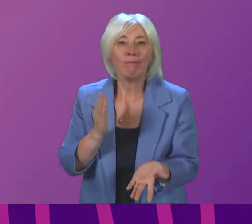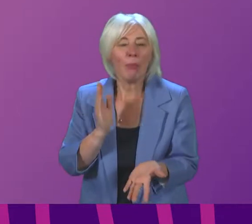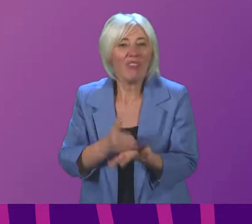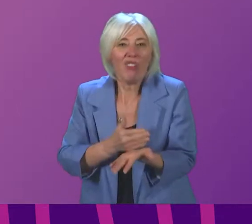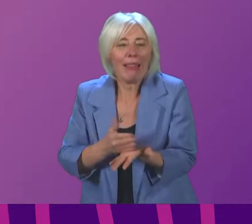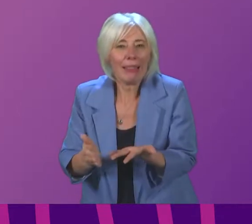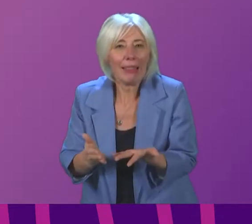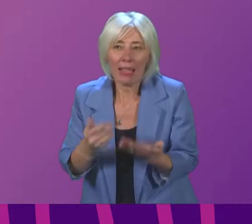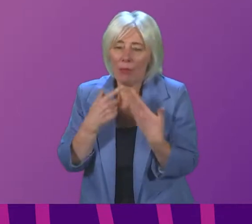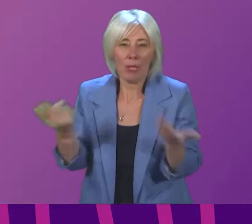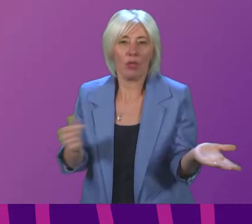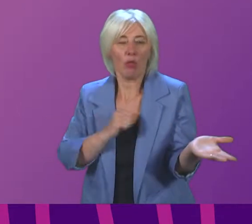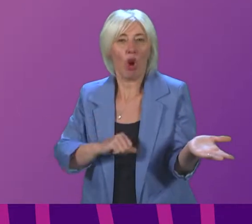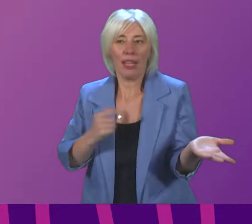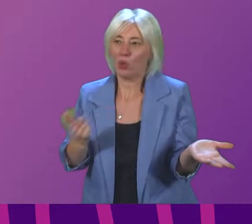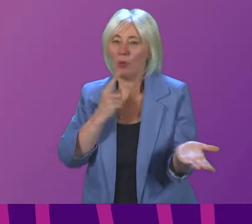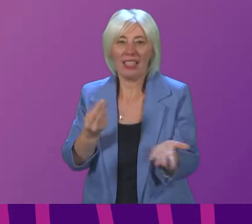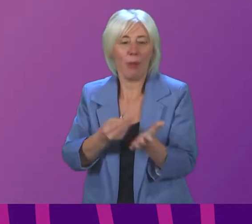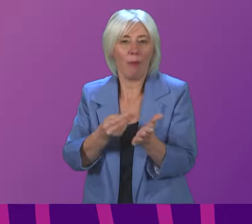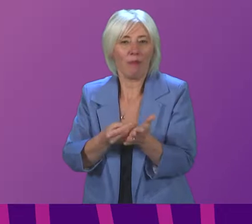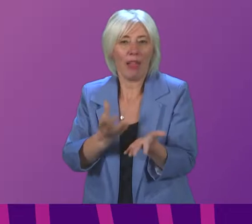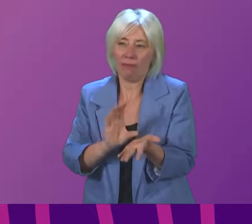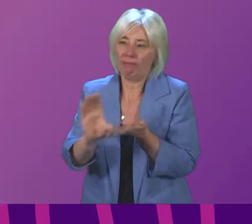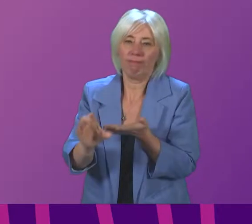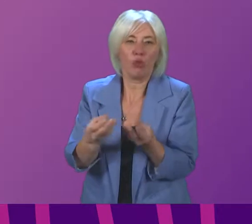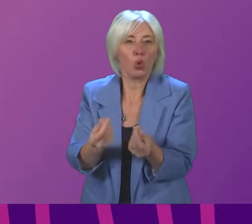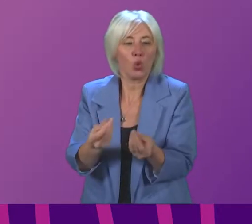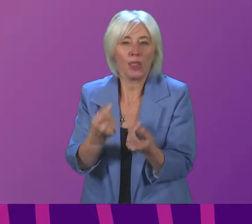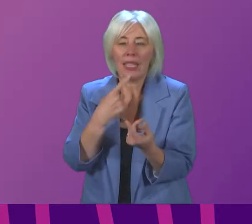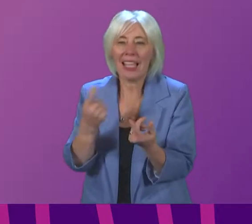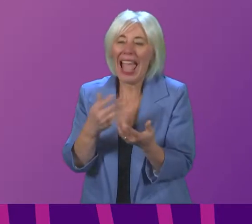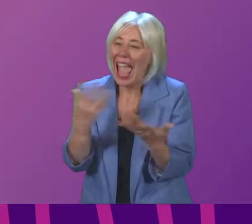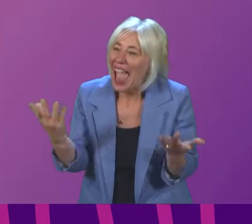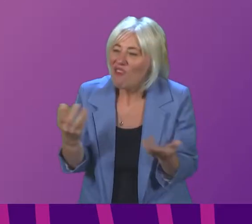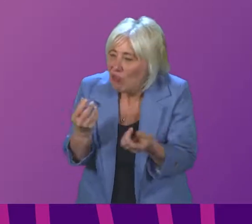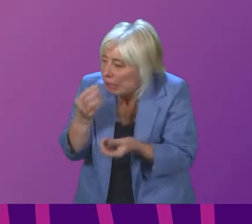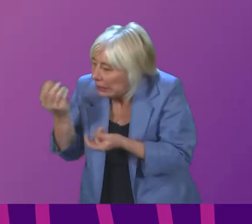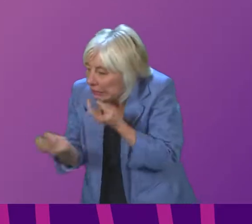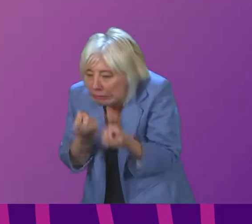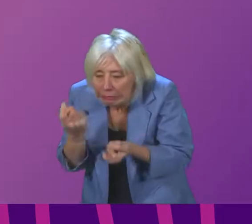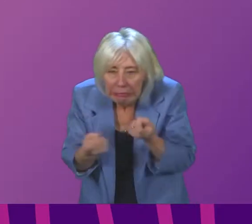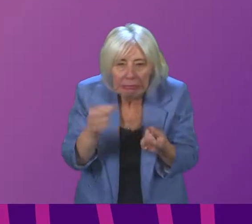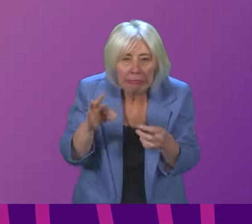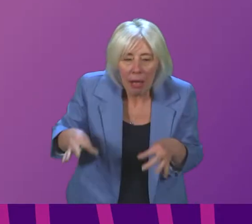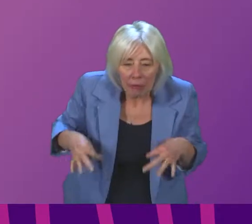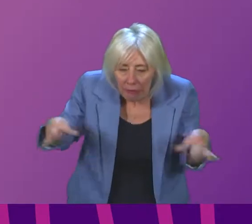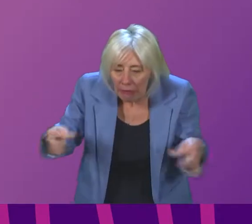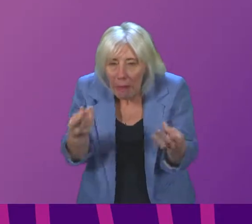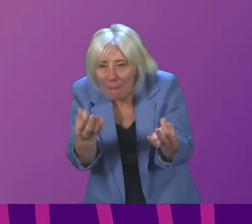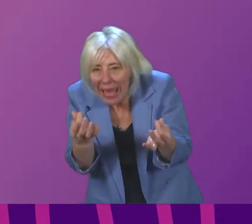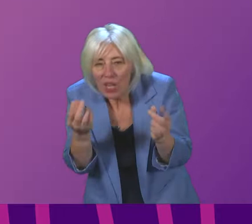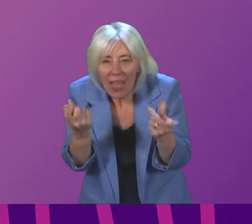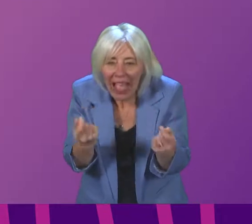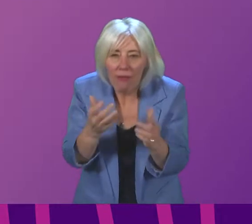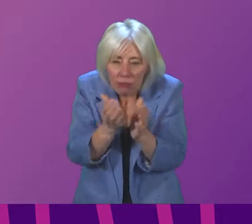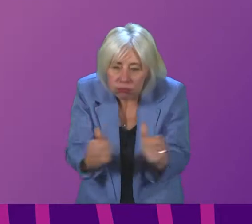candidly where we are with financial resources we are making available every last penny of what we can do and when we have a